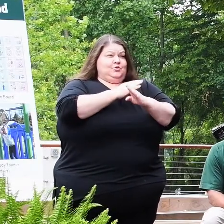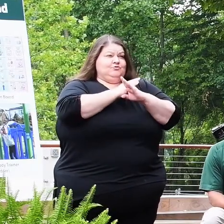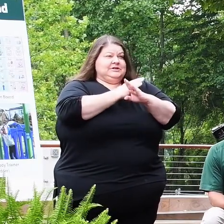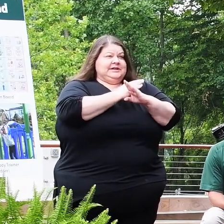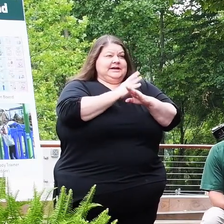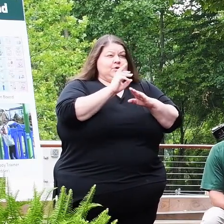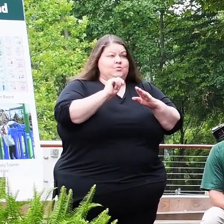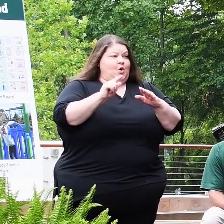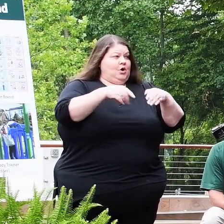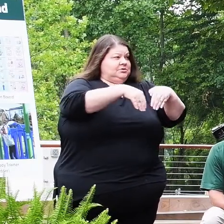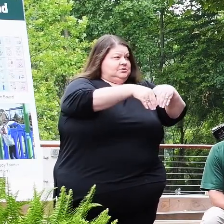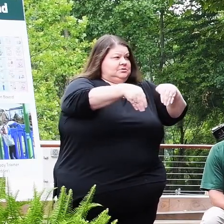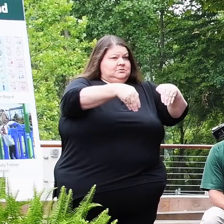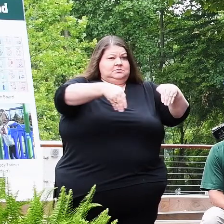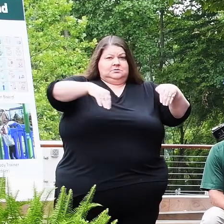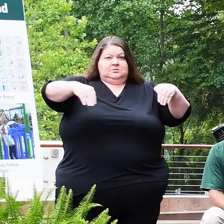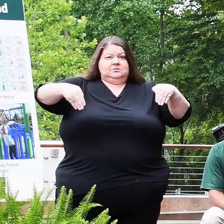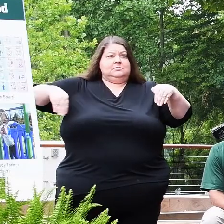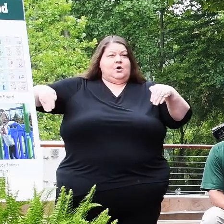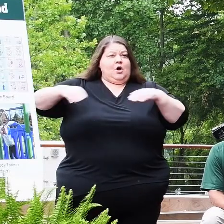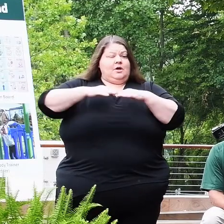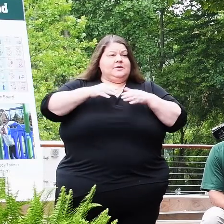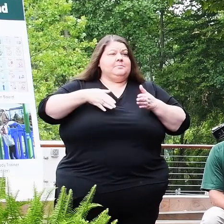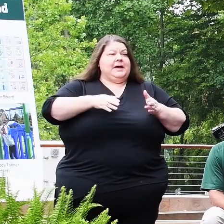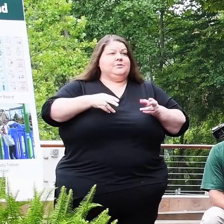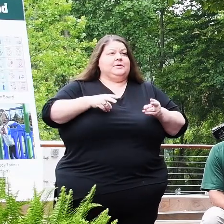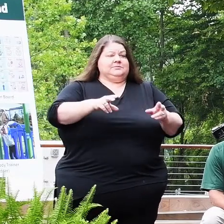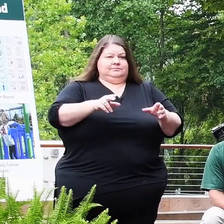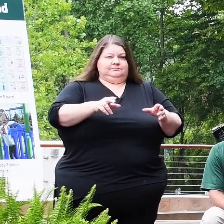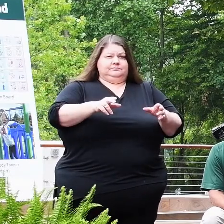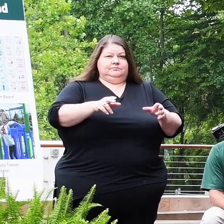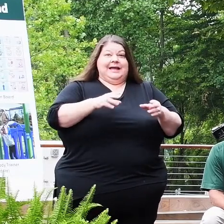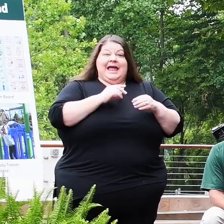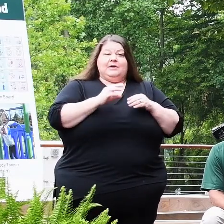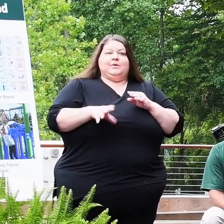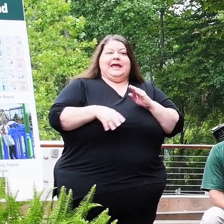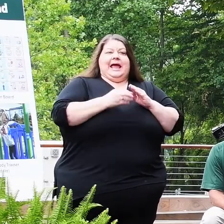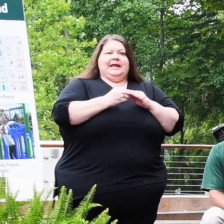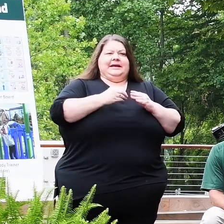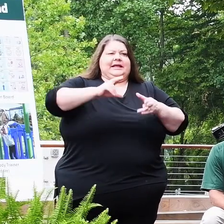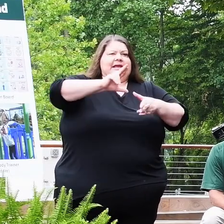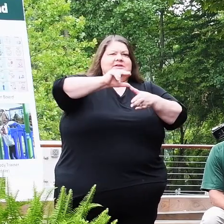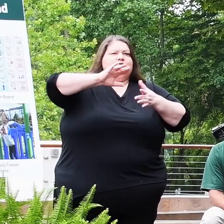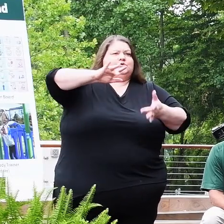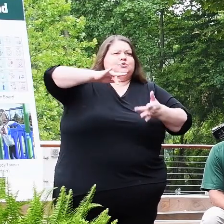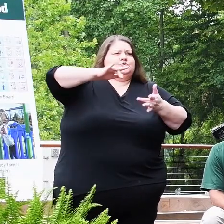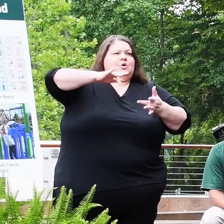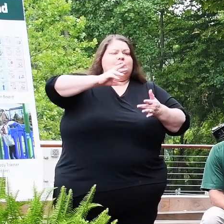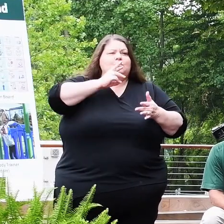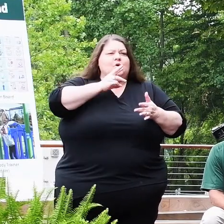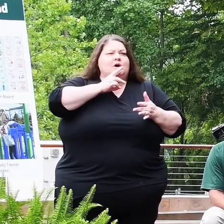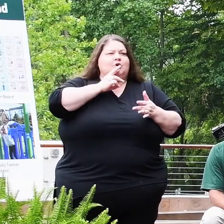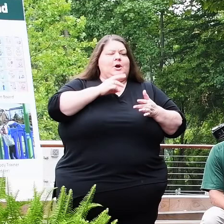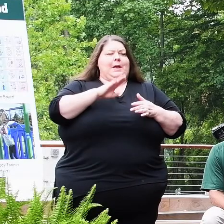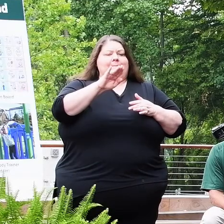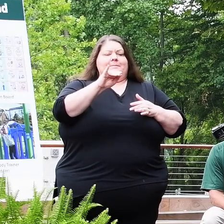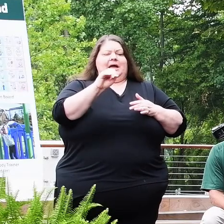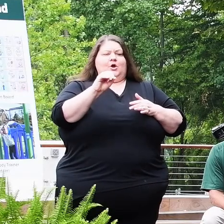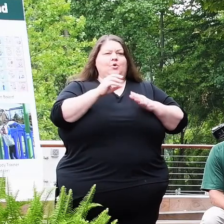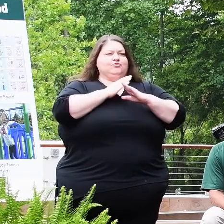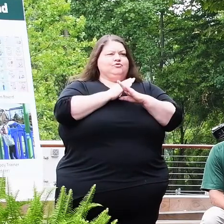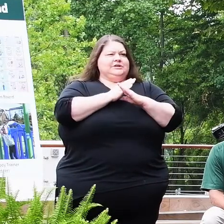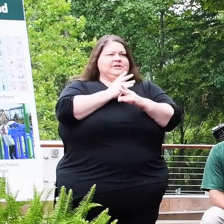along the pathway, and added a stormwater management microbioretention facility to improve